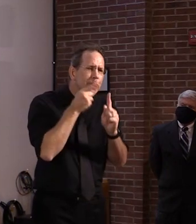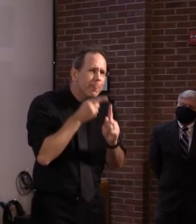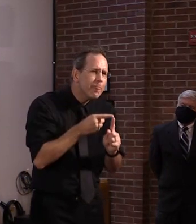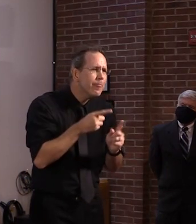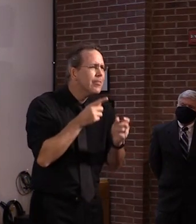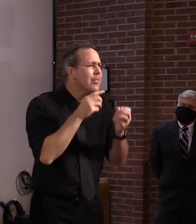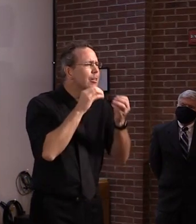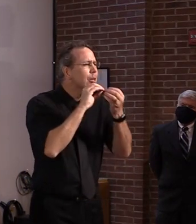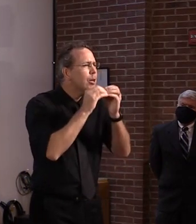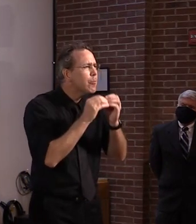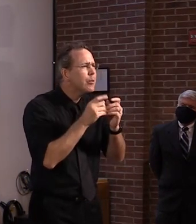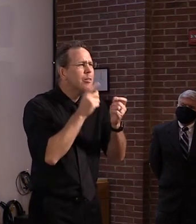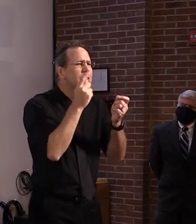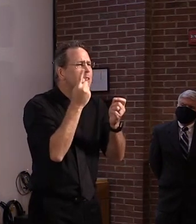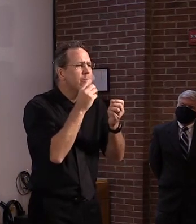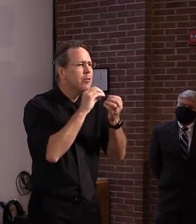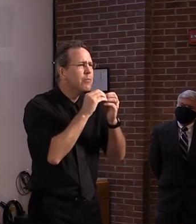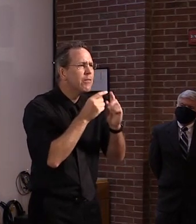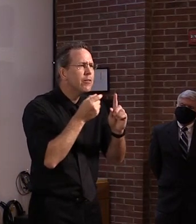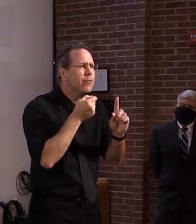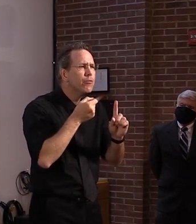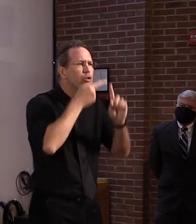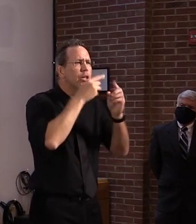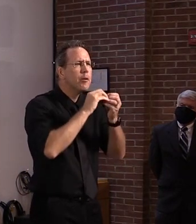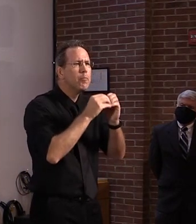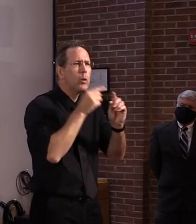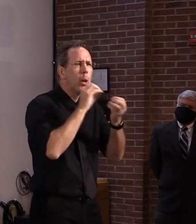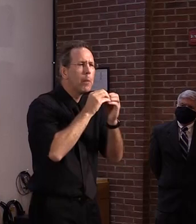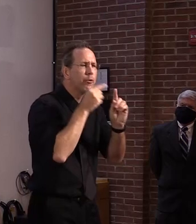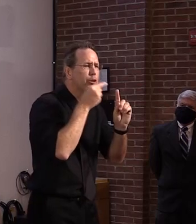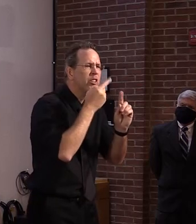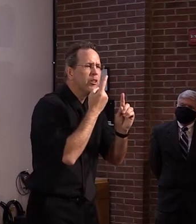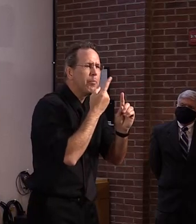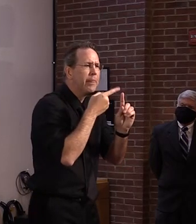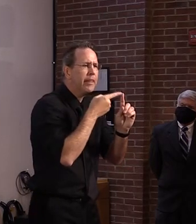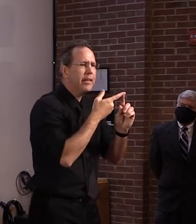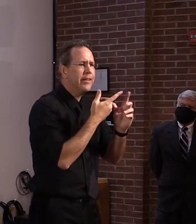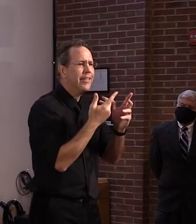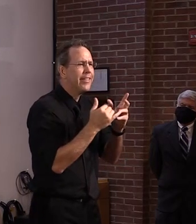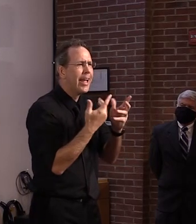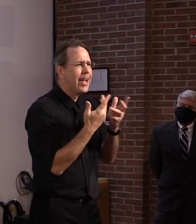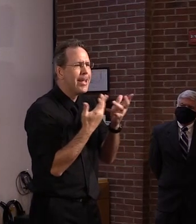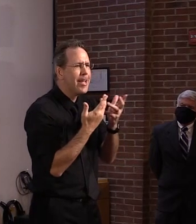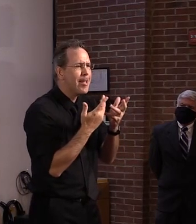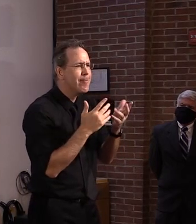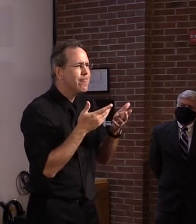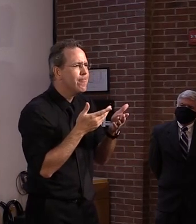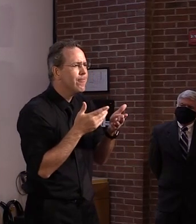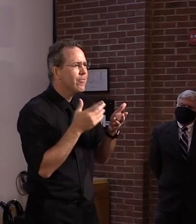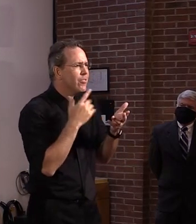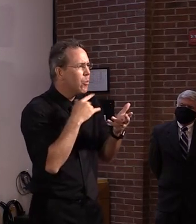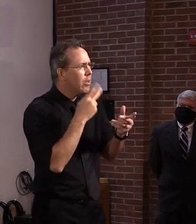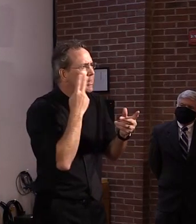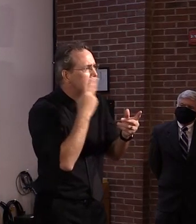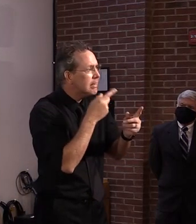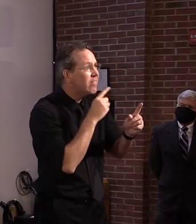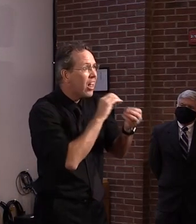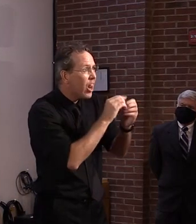positive upon return? Or, or is that just, do you kind of have to wait and see how it unfolds a little bit?